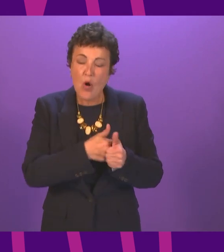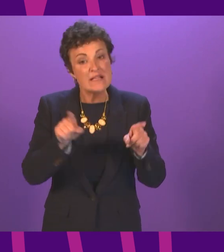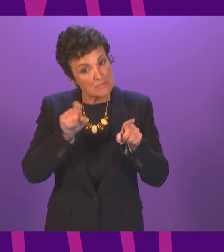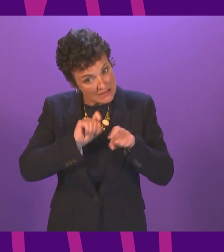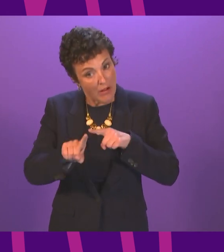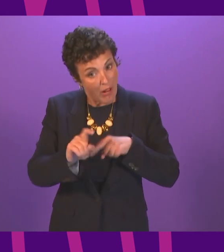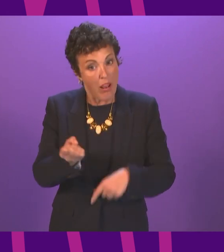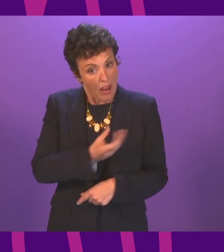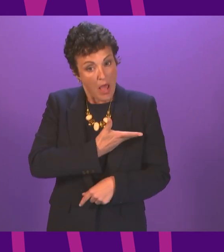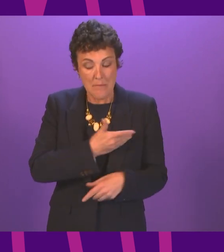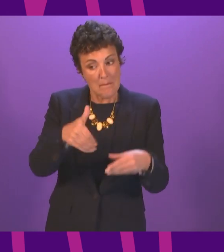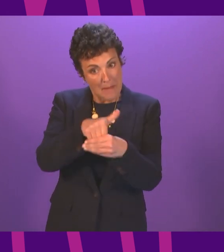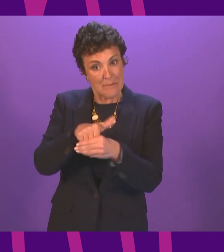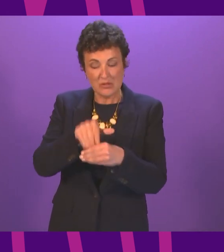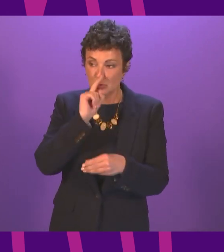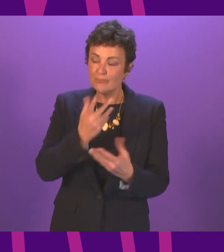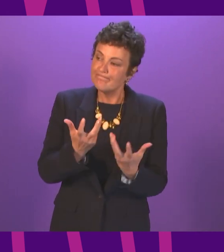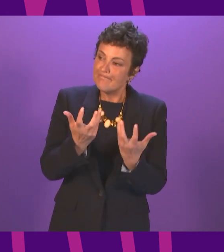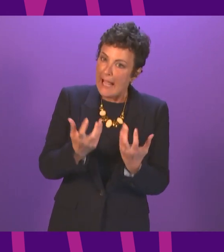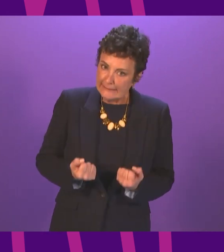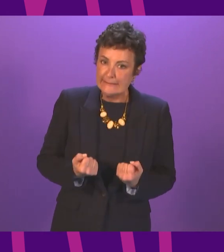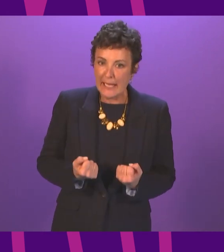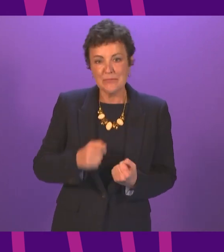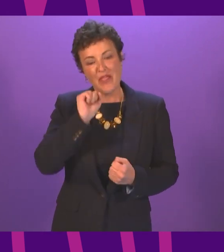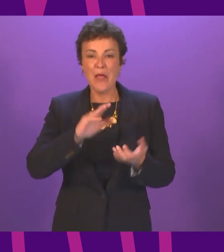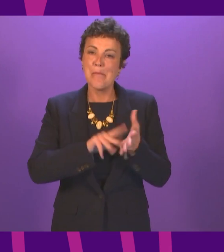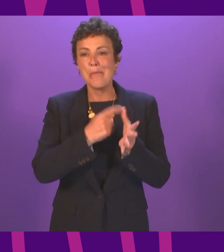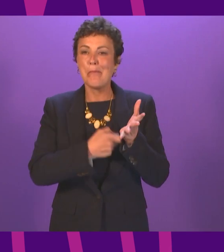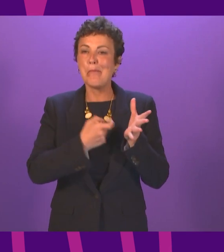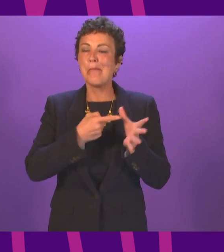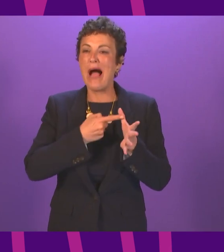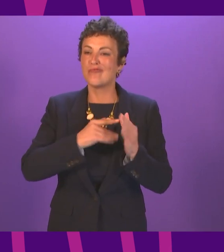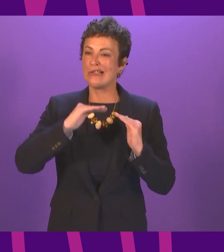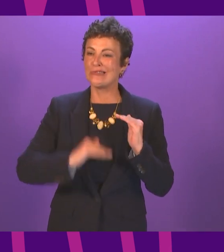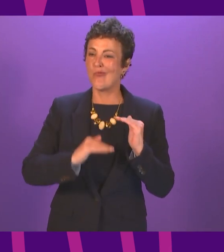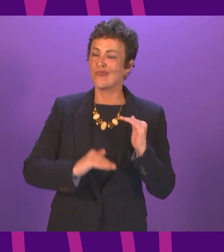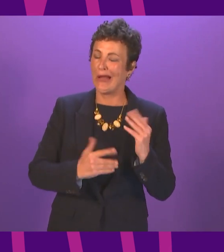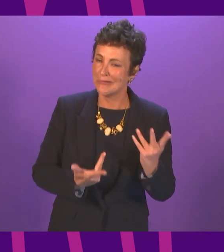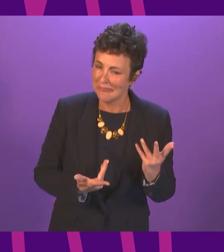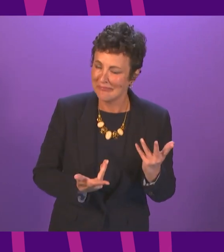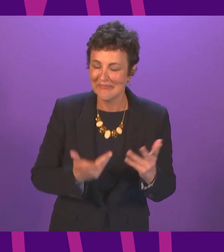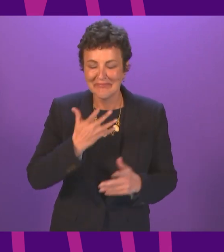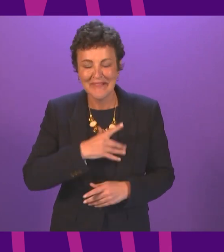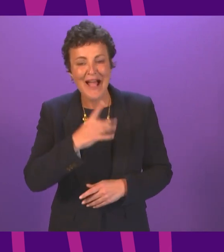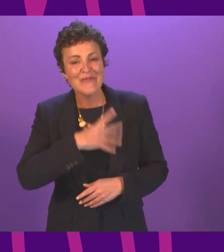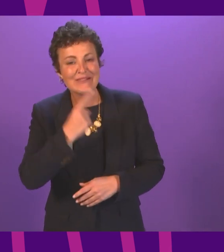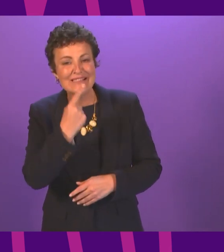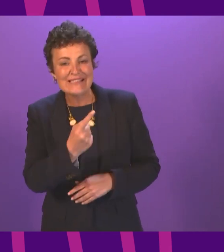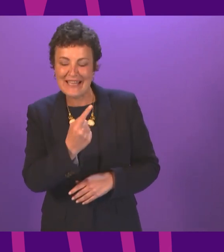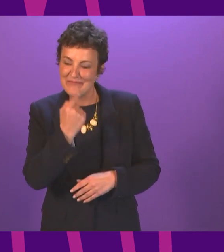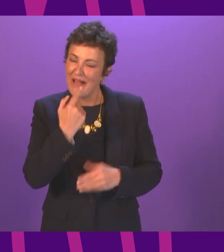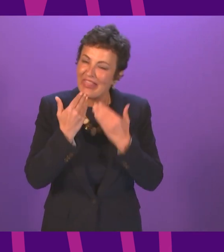members for their acceptance of what some are calling the Mara downgrade I'd like to extend my thanks